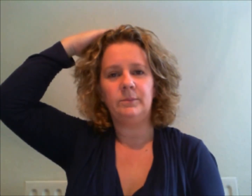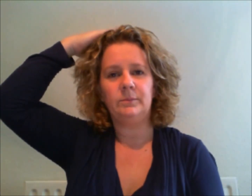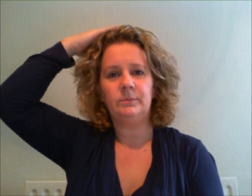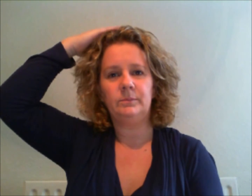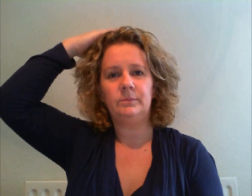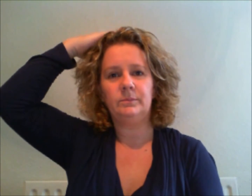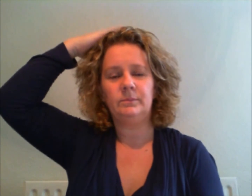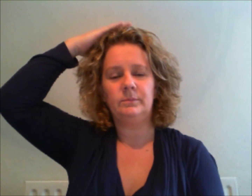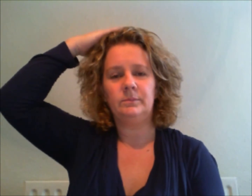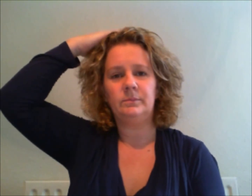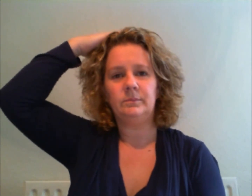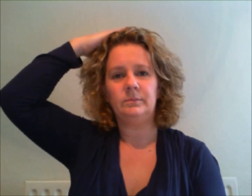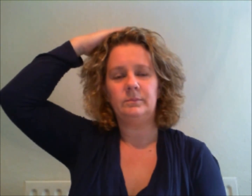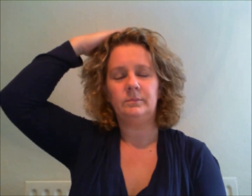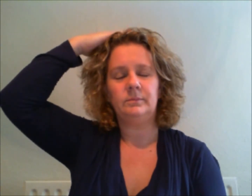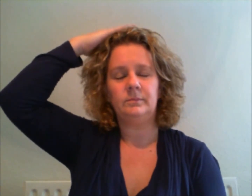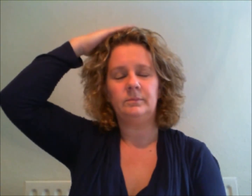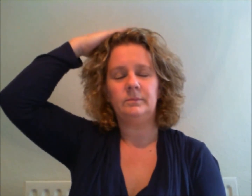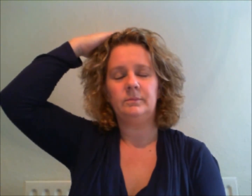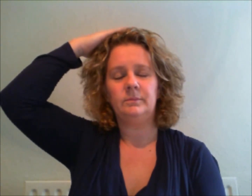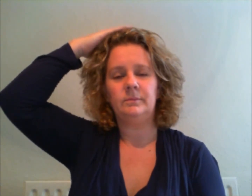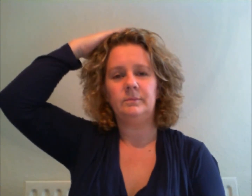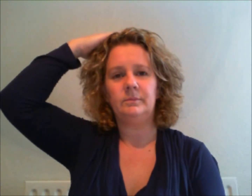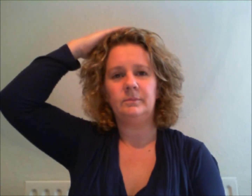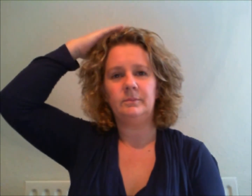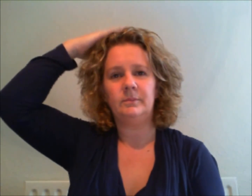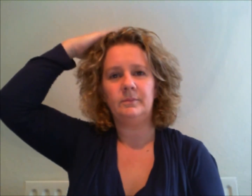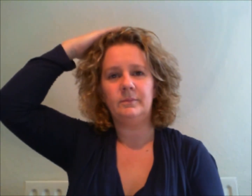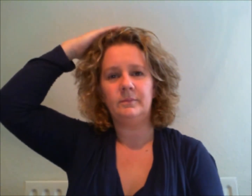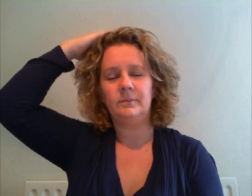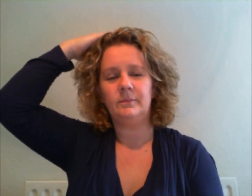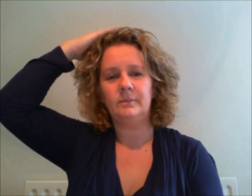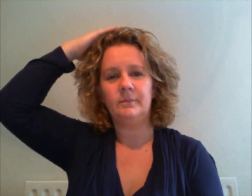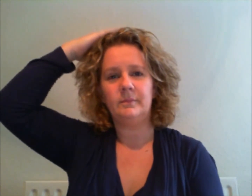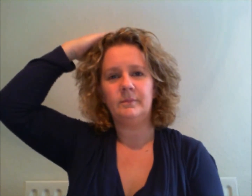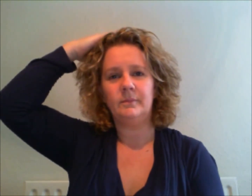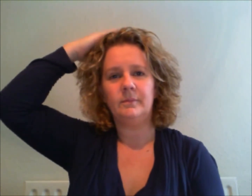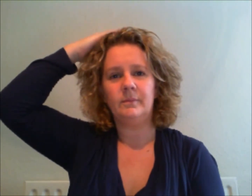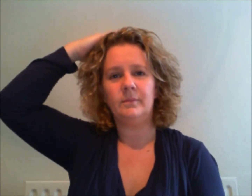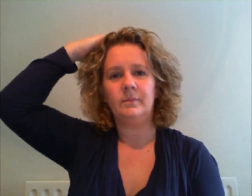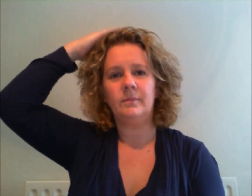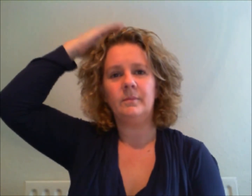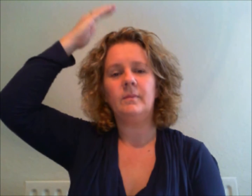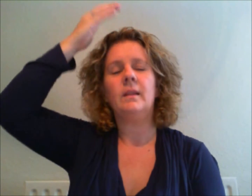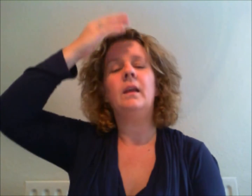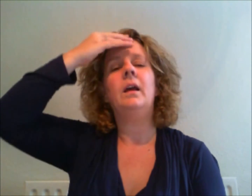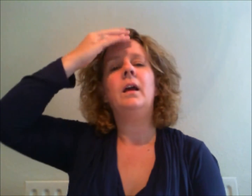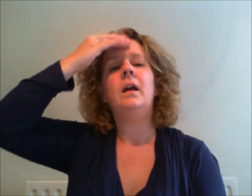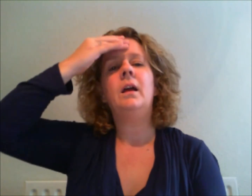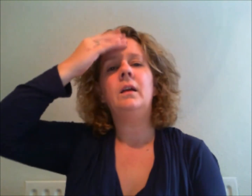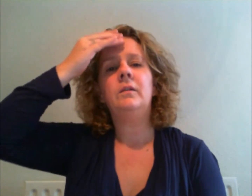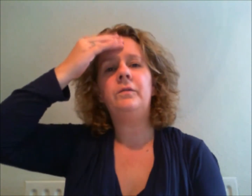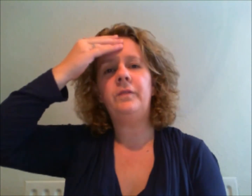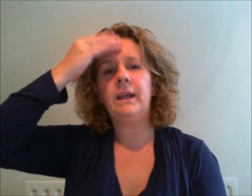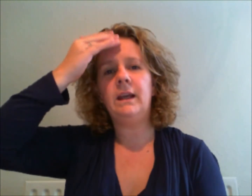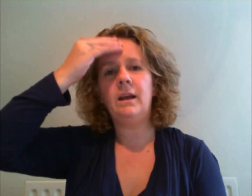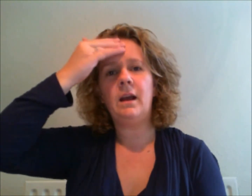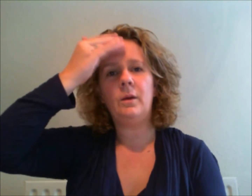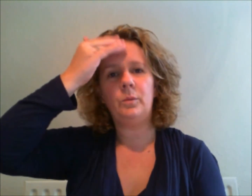fear fear and